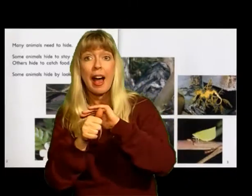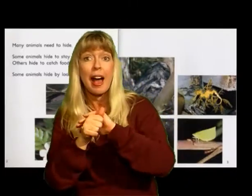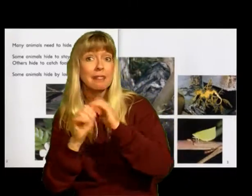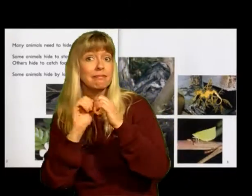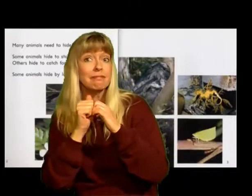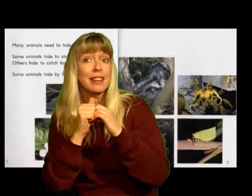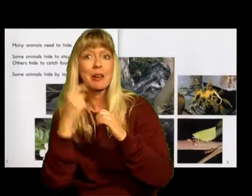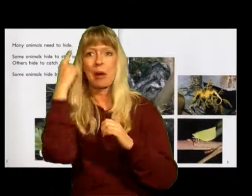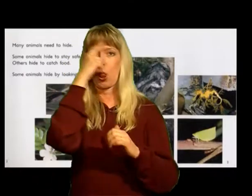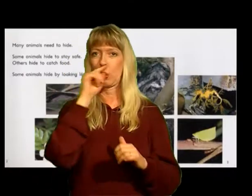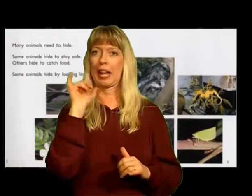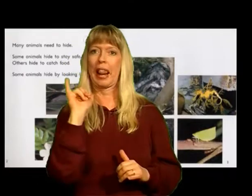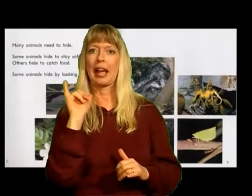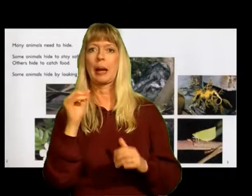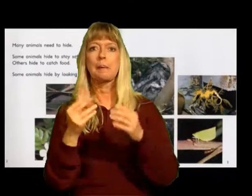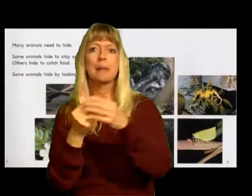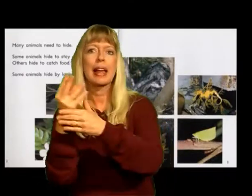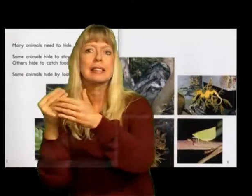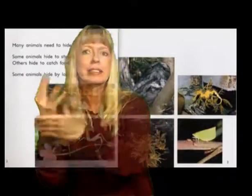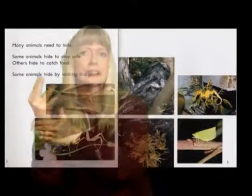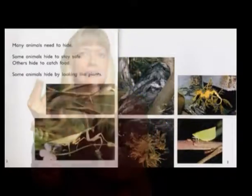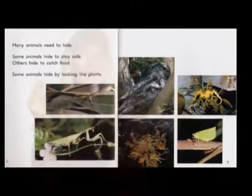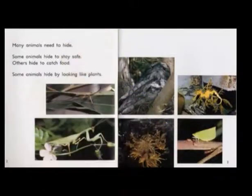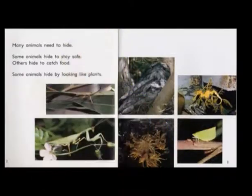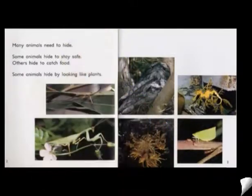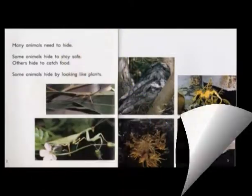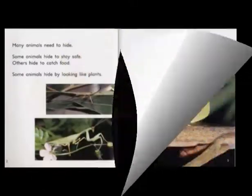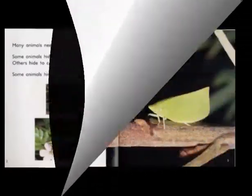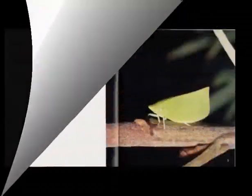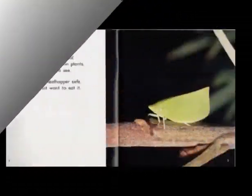Some animals hide by looking like plants